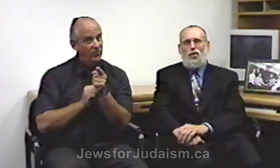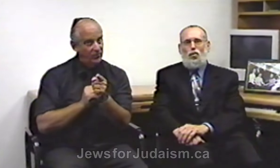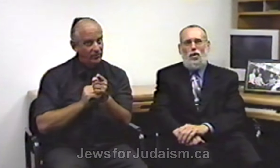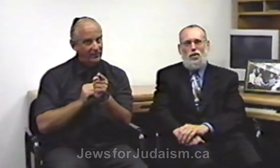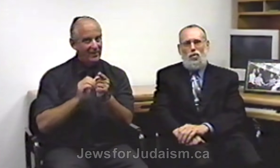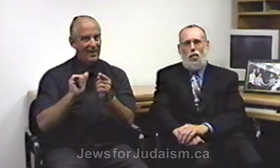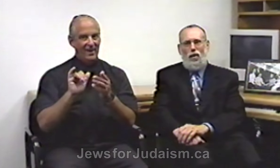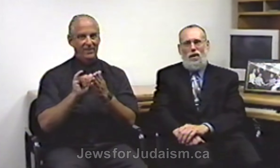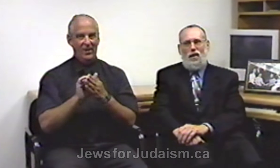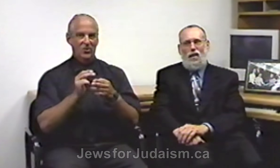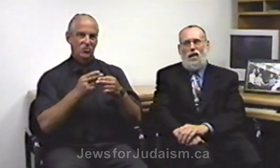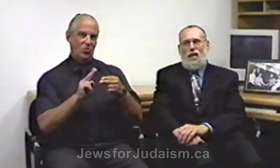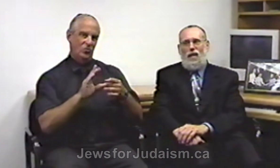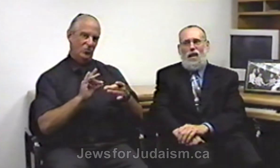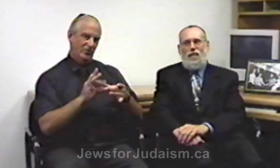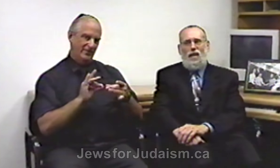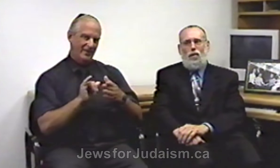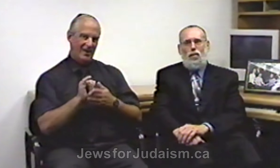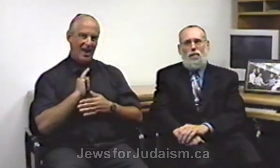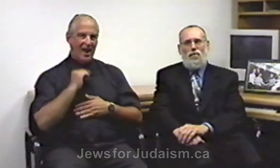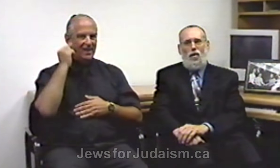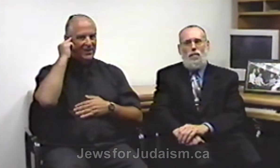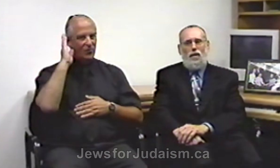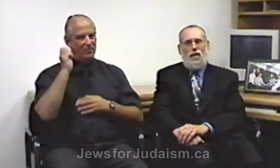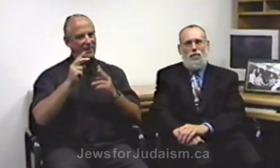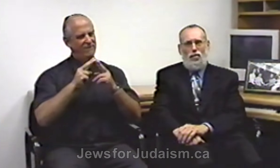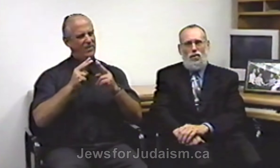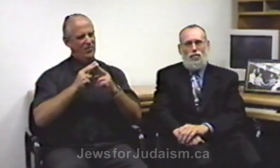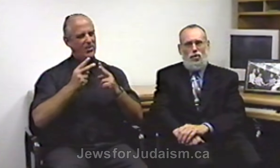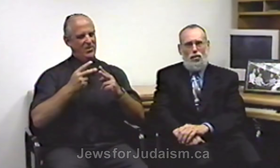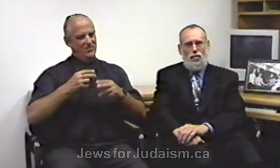short story that I think would be very meaningful for you